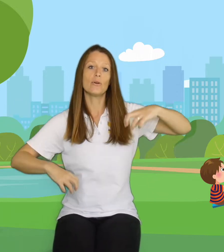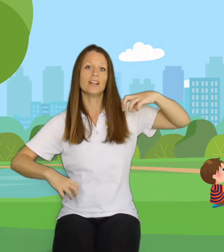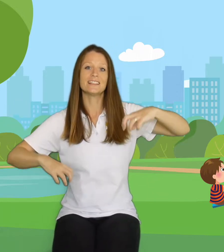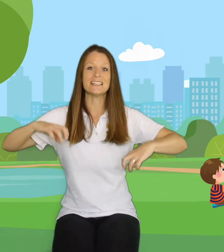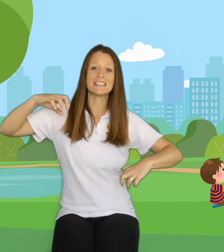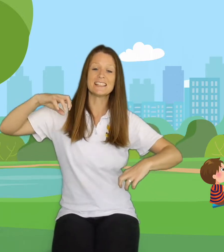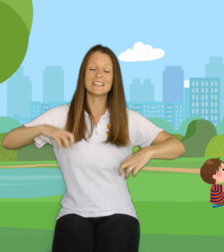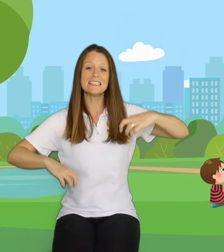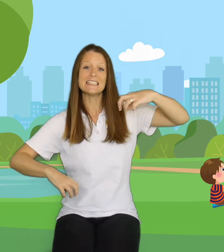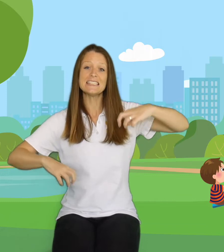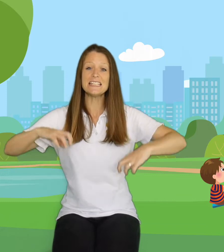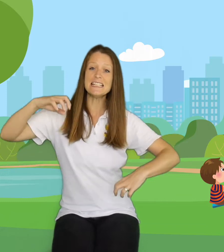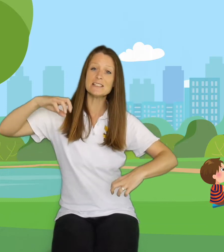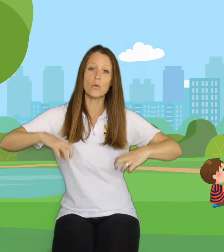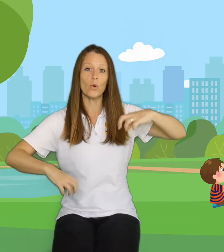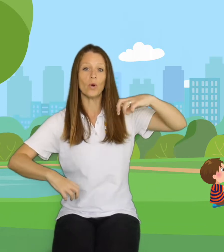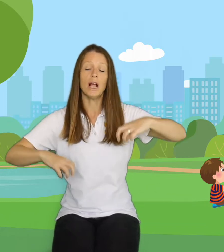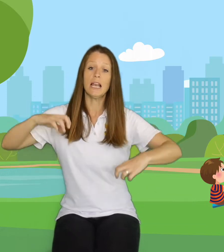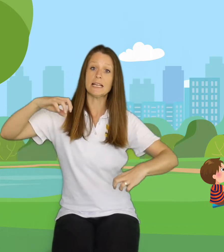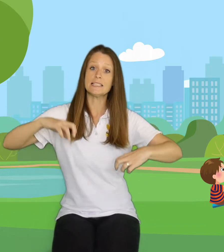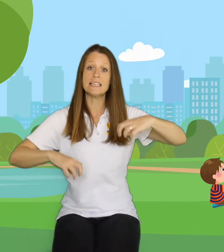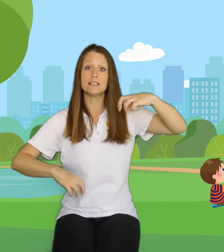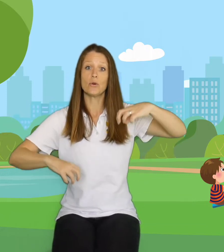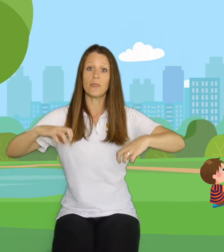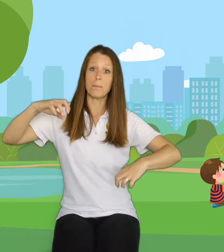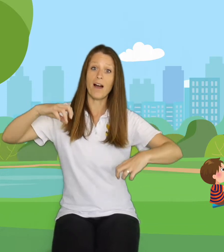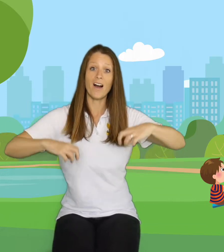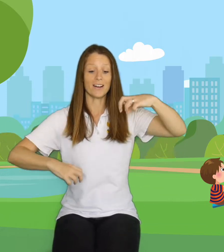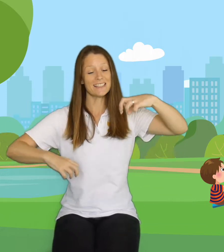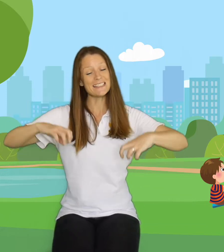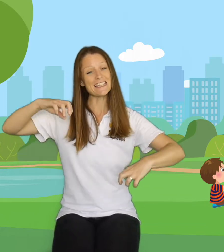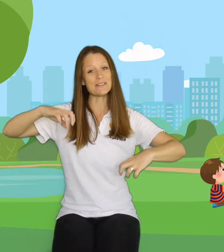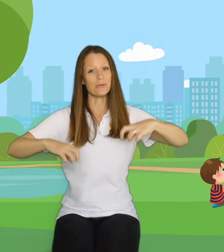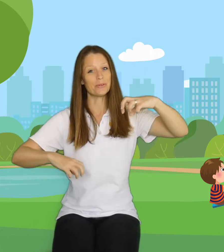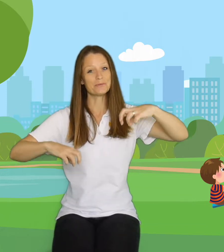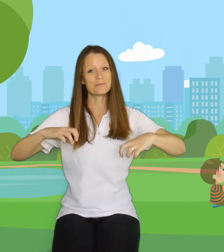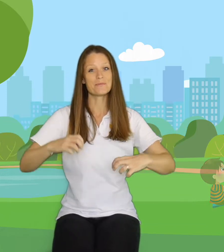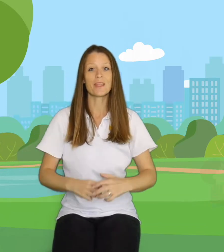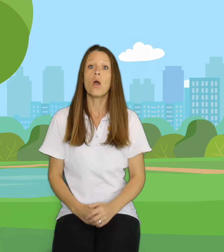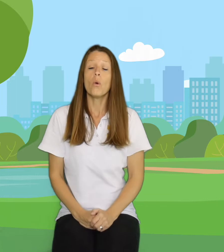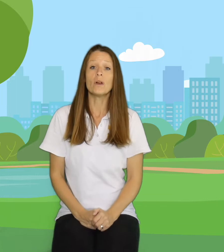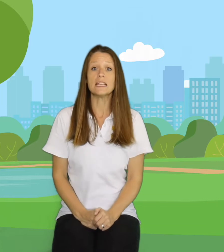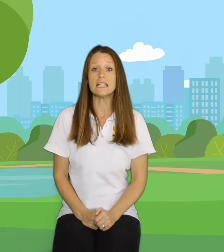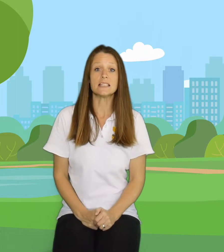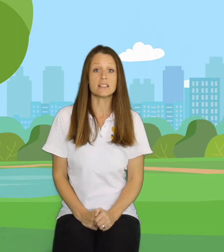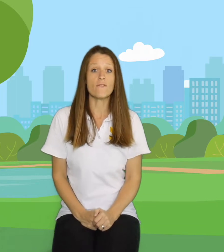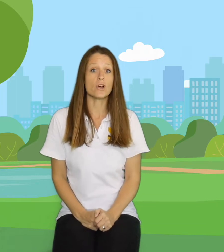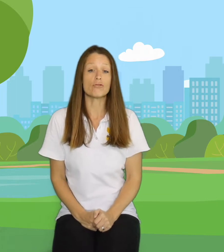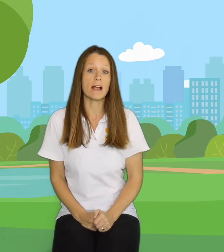like this. This is Seesaw. Like a Seesaw at the park. Seesaw. We're going to need the sign for Ground